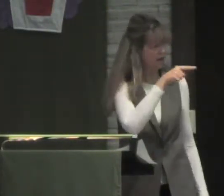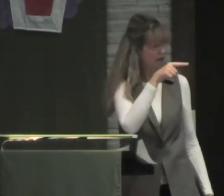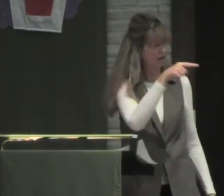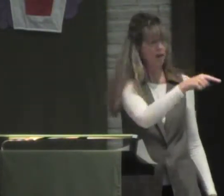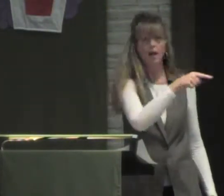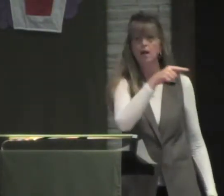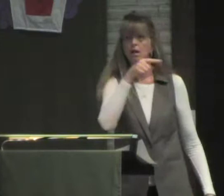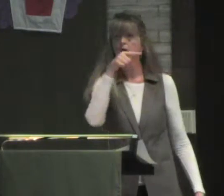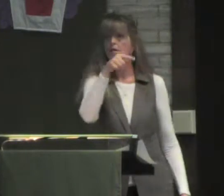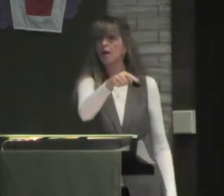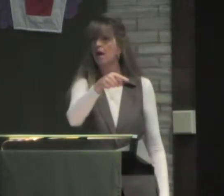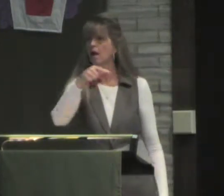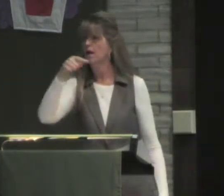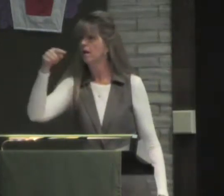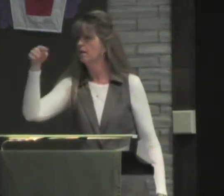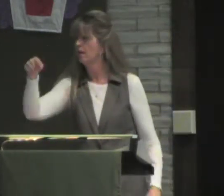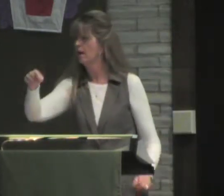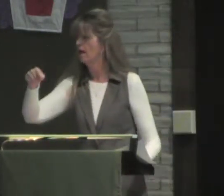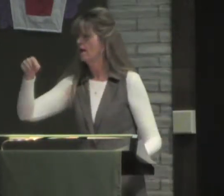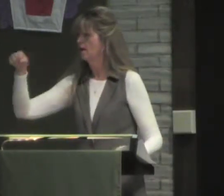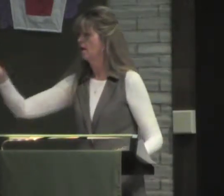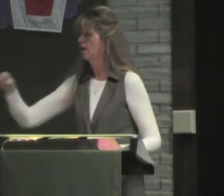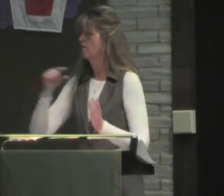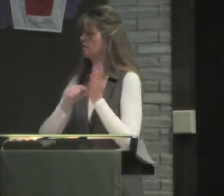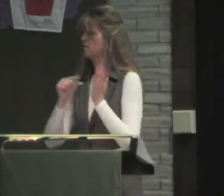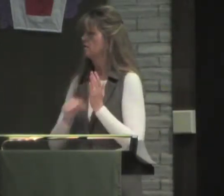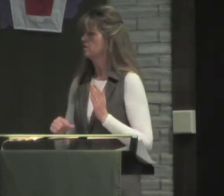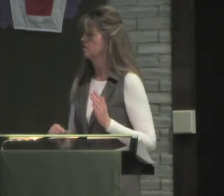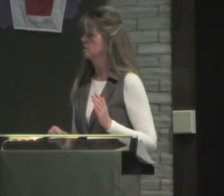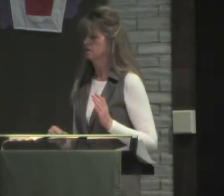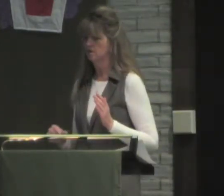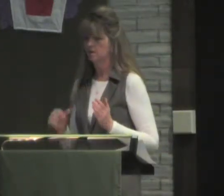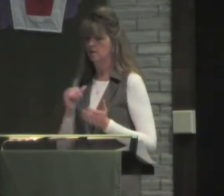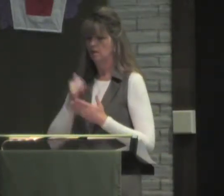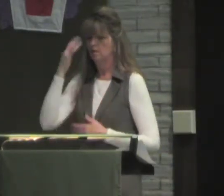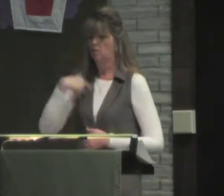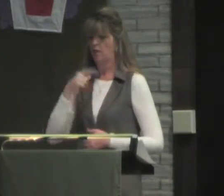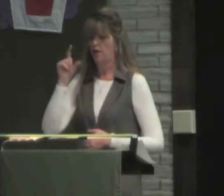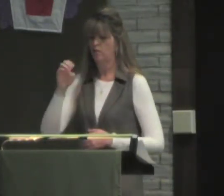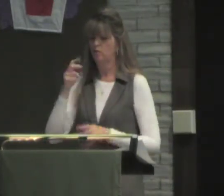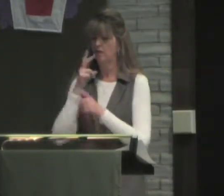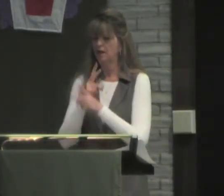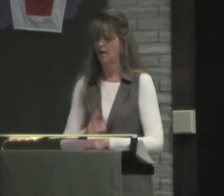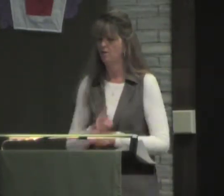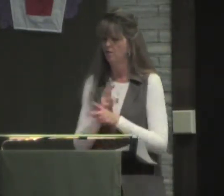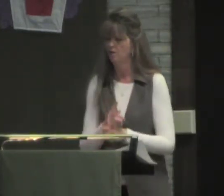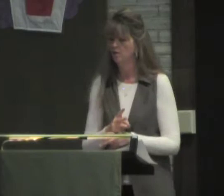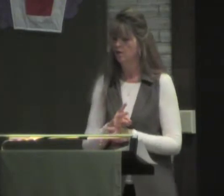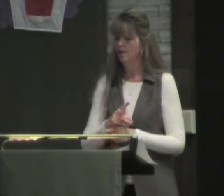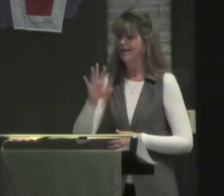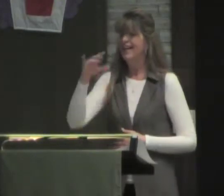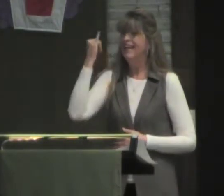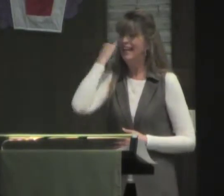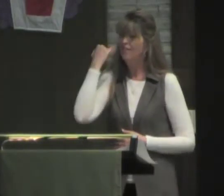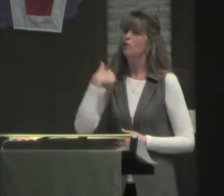other people feel as if they're going to be going to hell. Just from taking these verses in isolation.